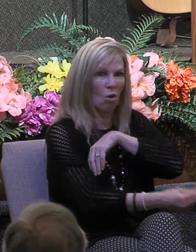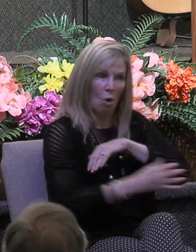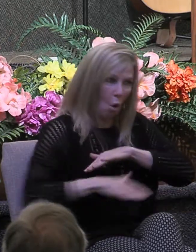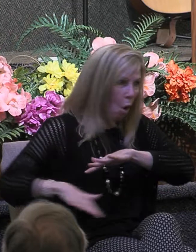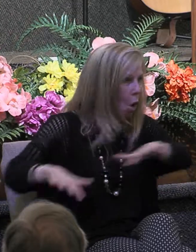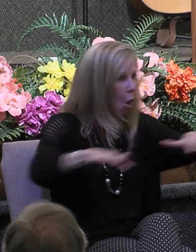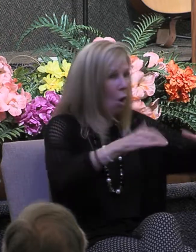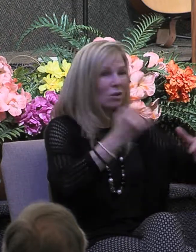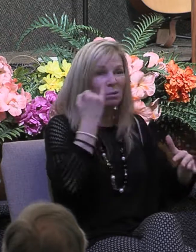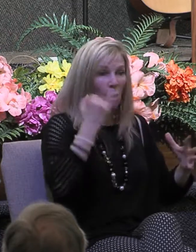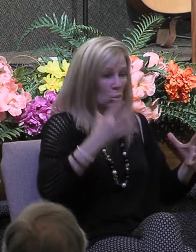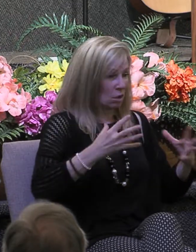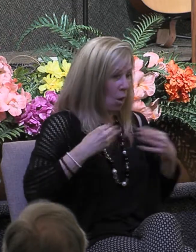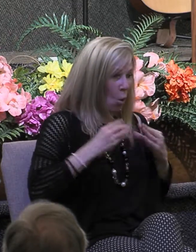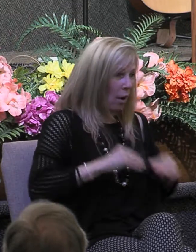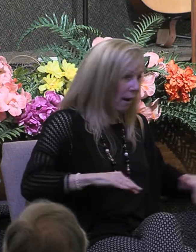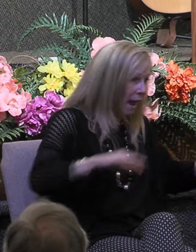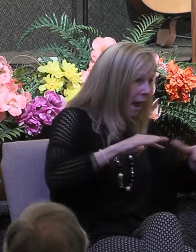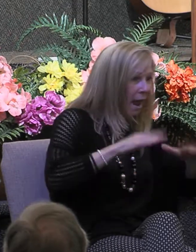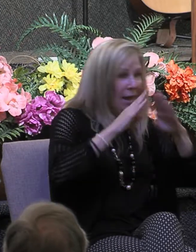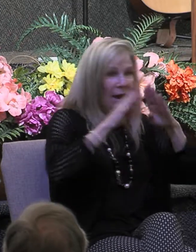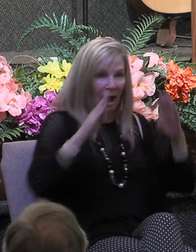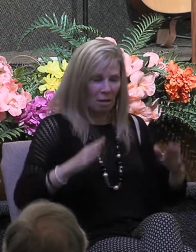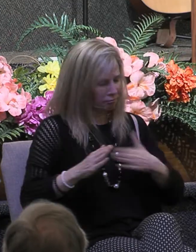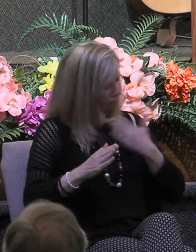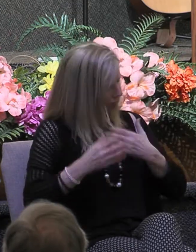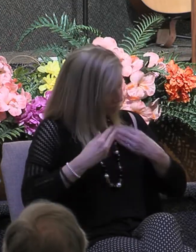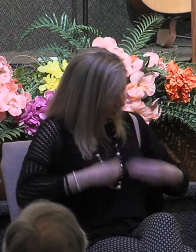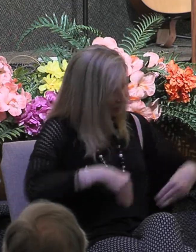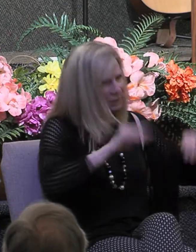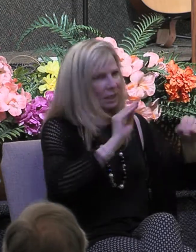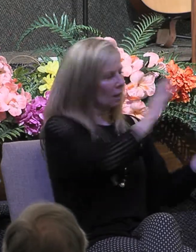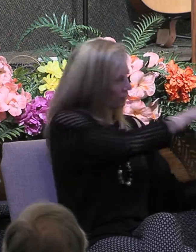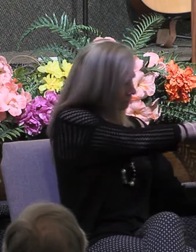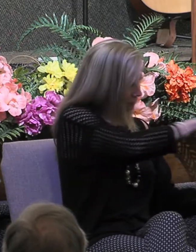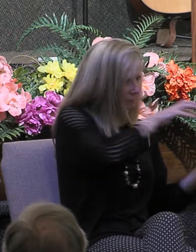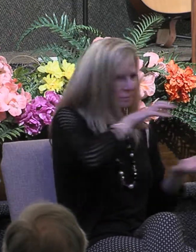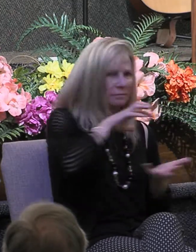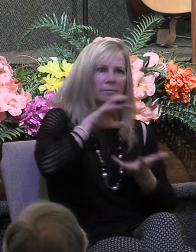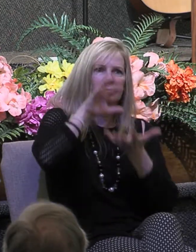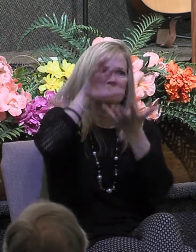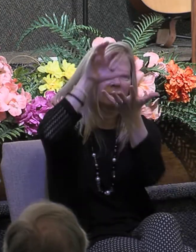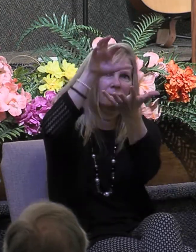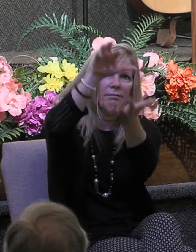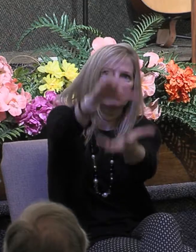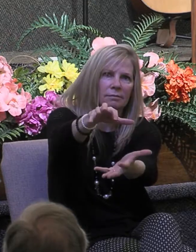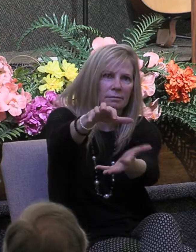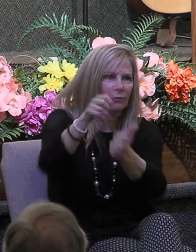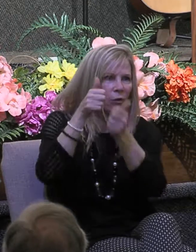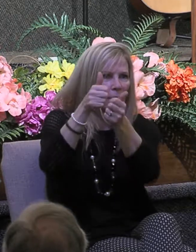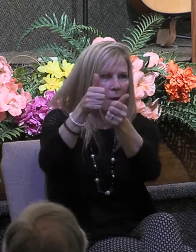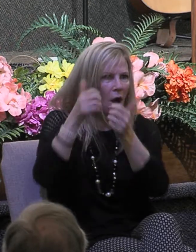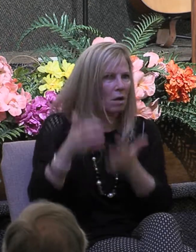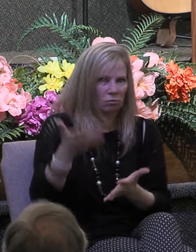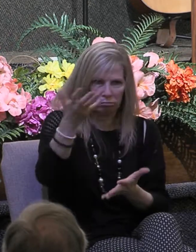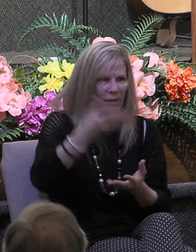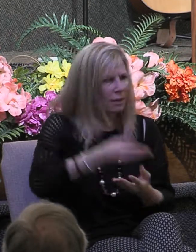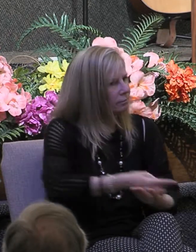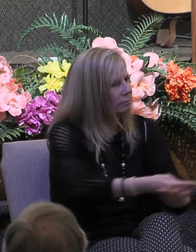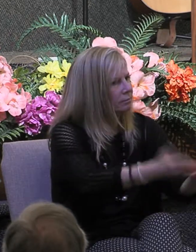of land or houses would sell them and bring the proceeds of the sales and lay them at the apostles feet and they would be distributed to